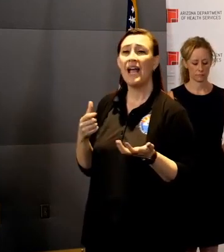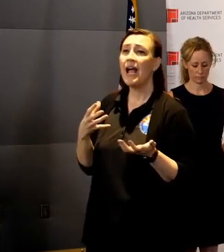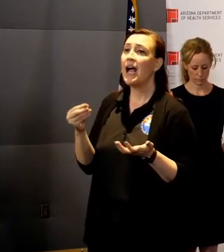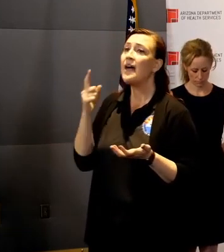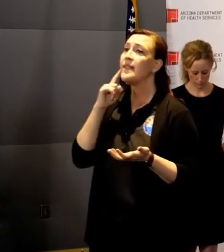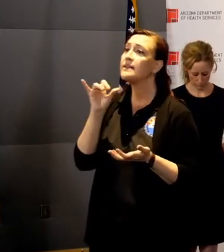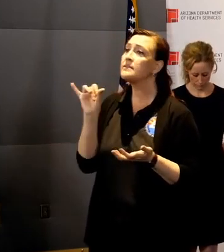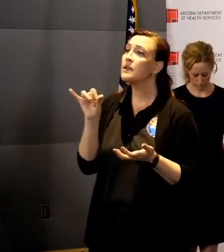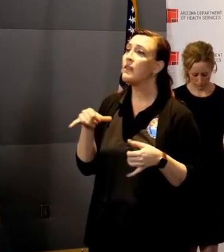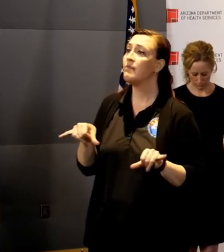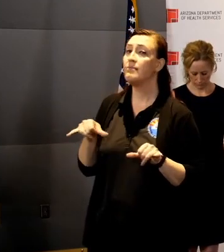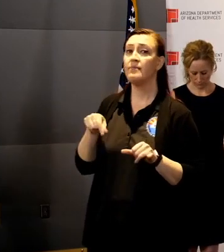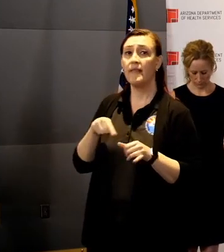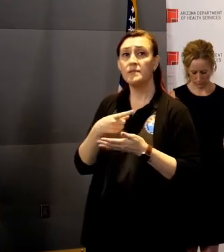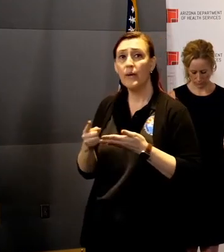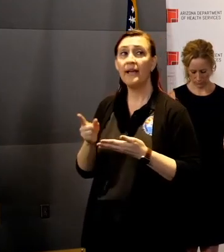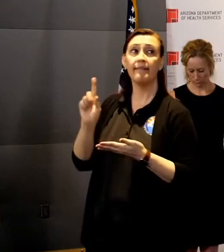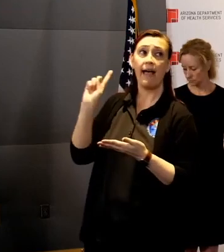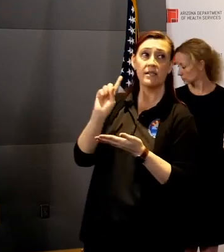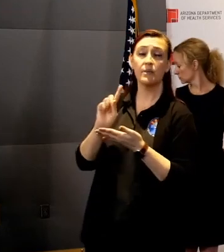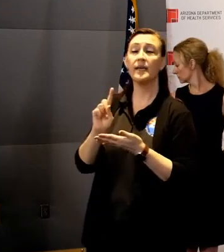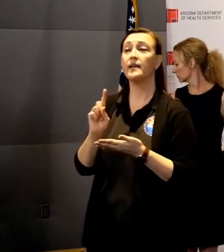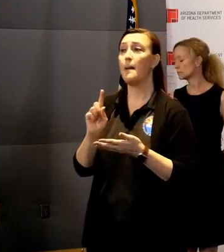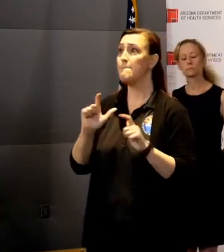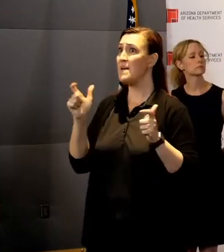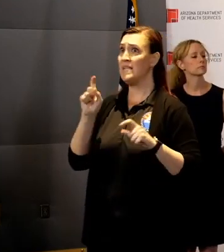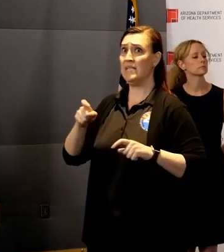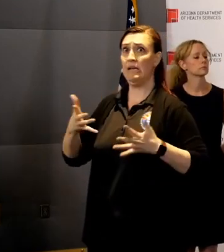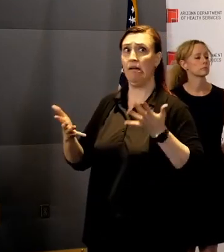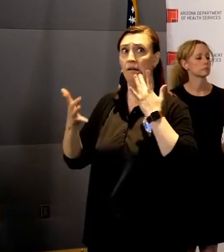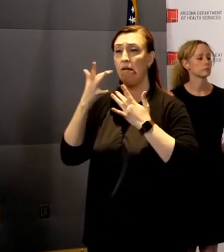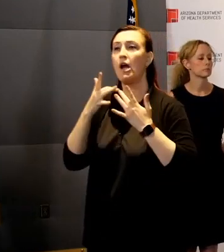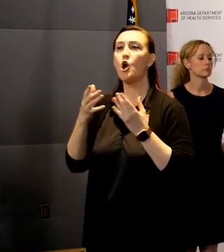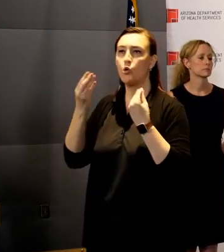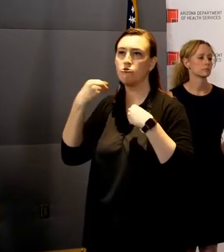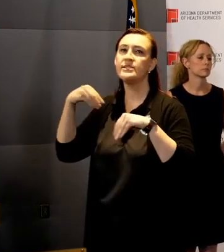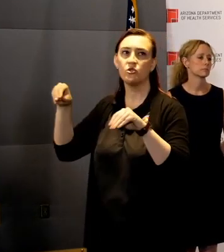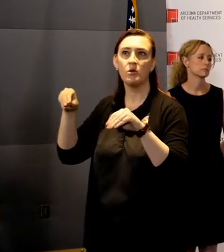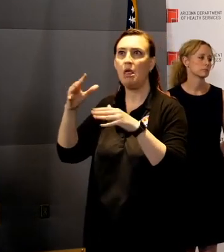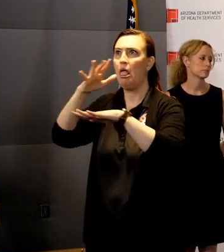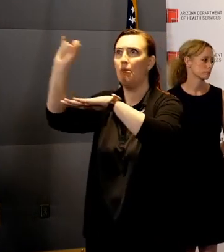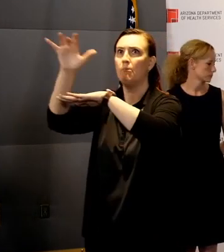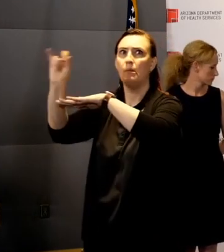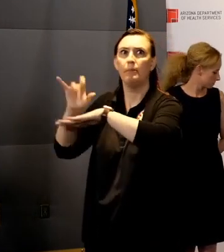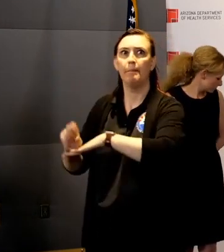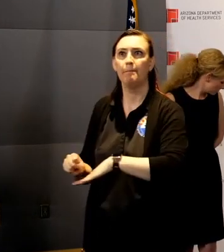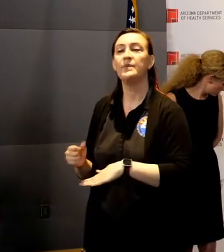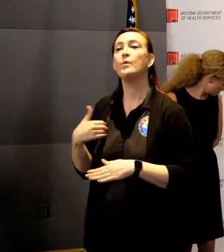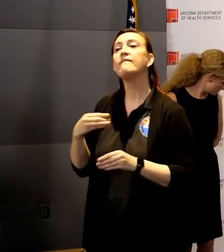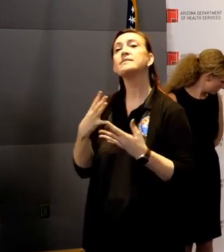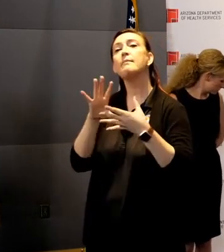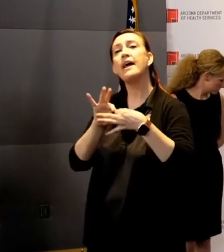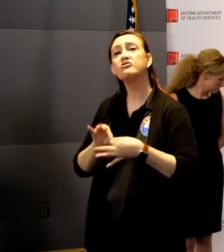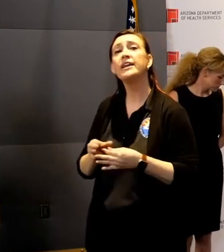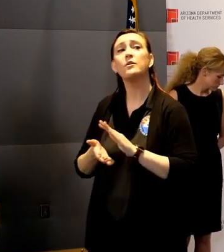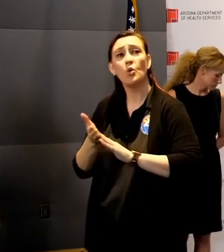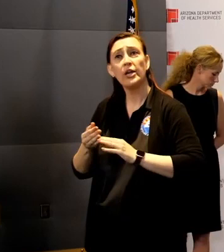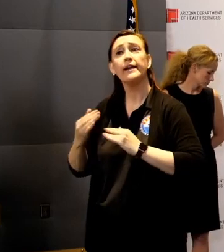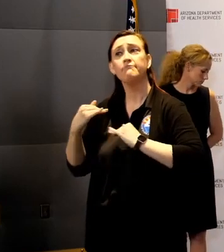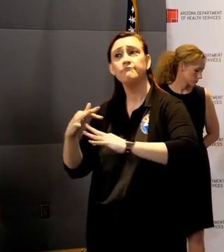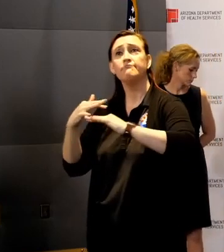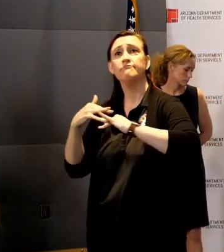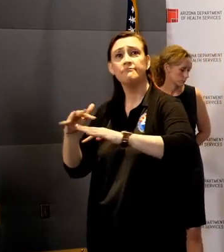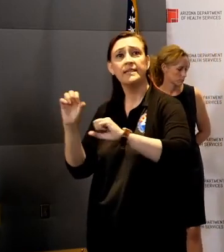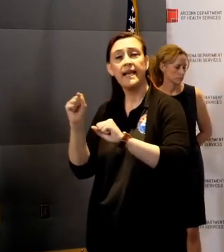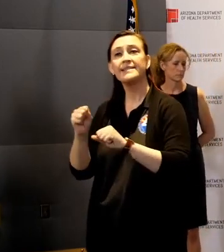still this week, it was in replenishing our grocery stores. We have a supply chain that's working. It